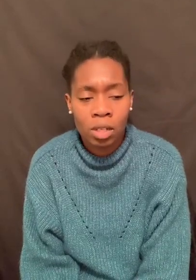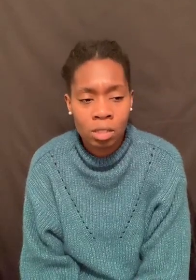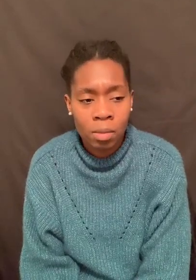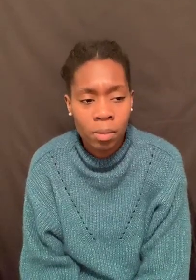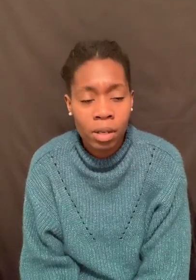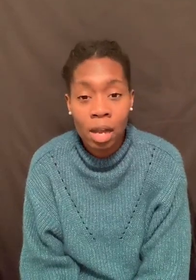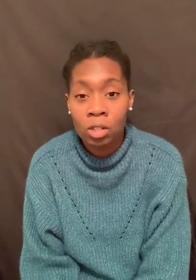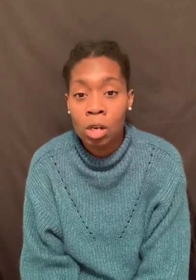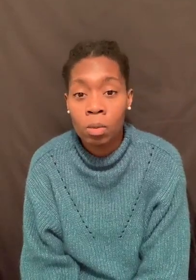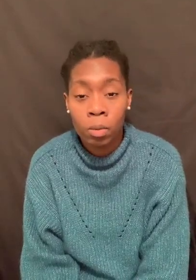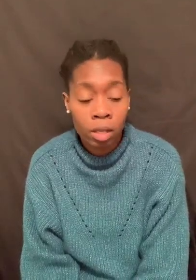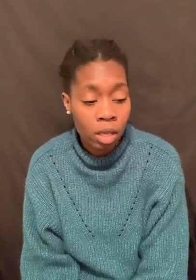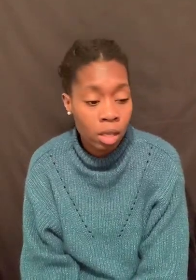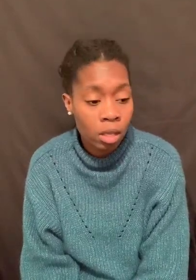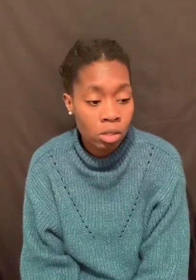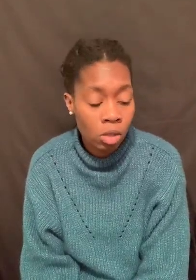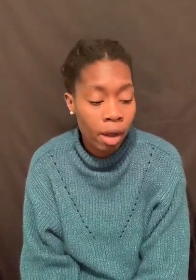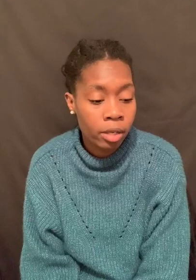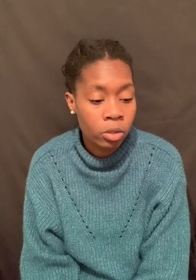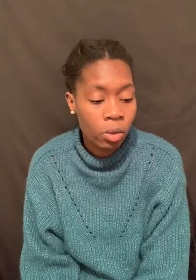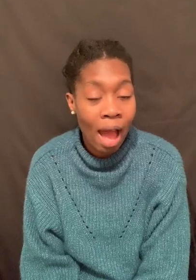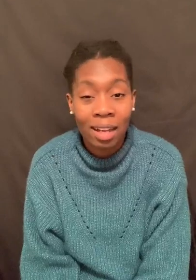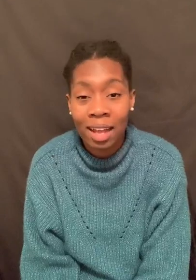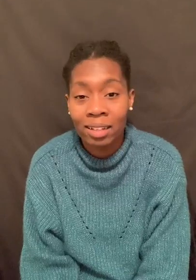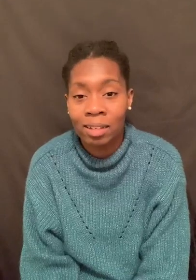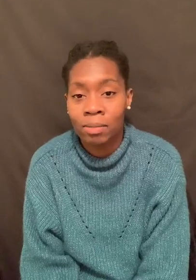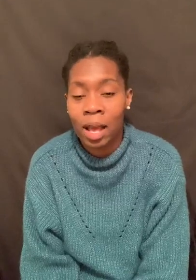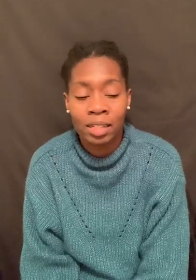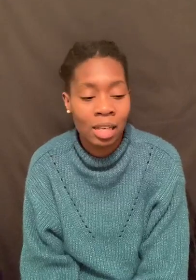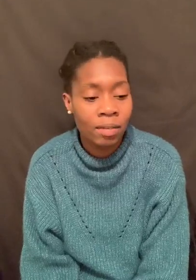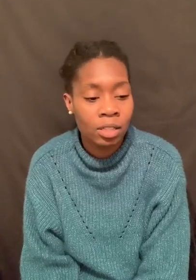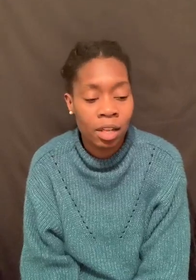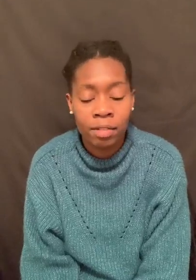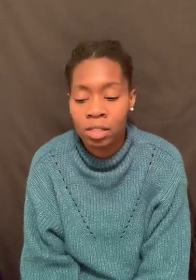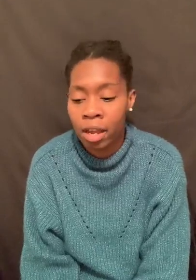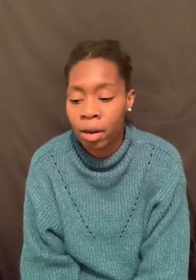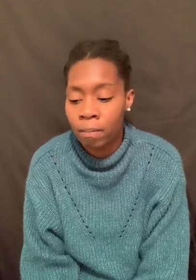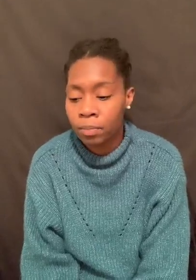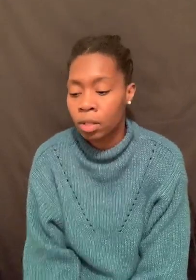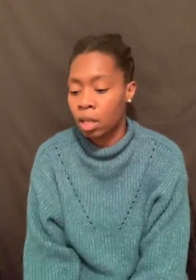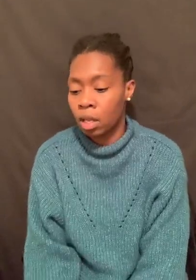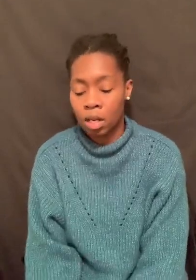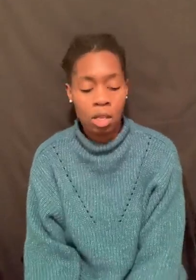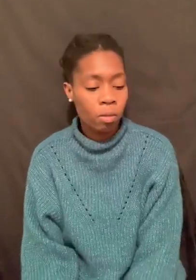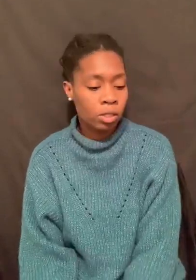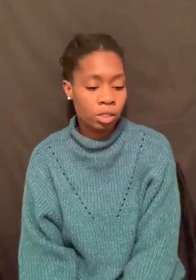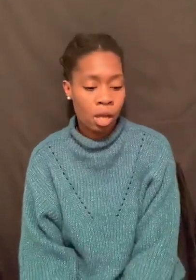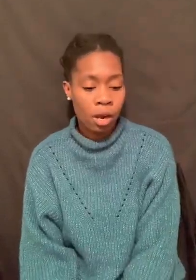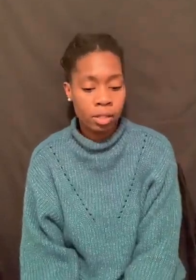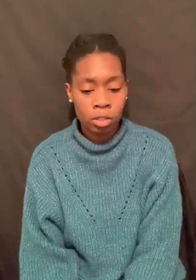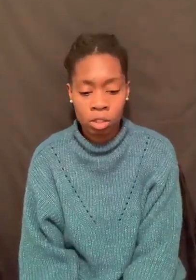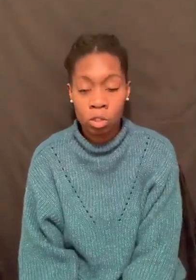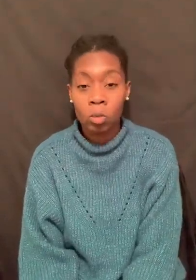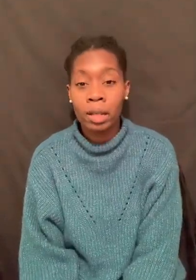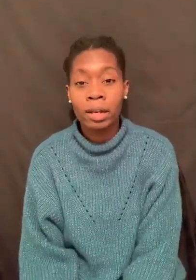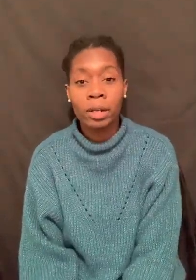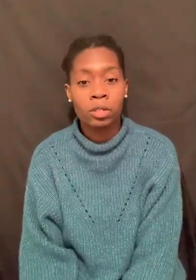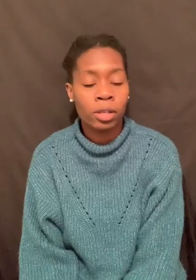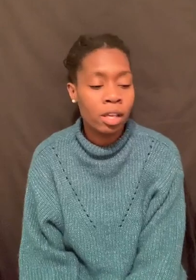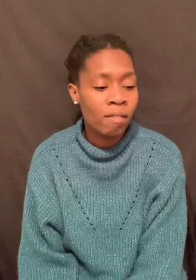Because, remember, he got in trouble when he started to act like them. He had to shave his hair. And he was trying to just do what they did so that